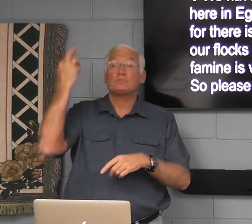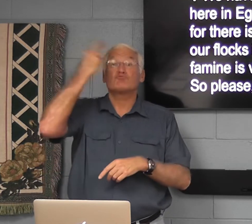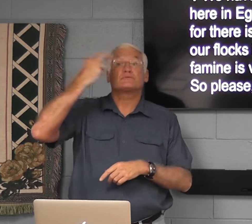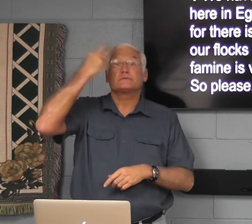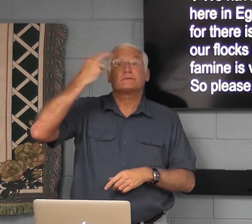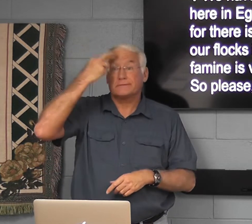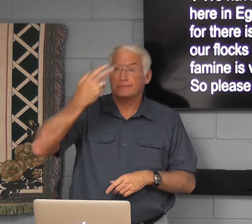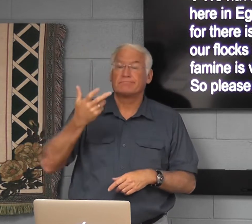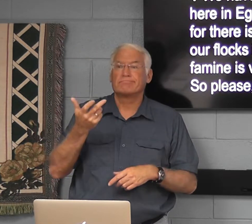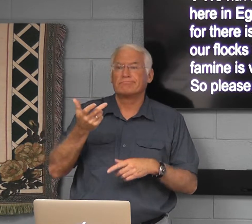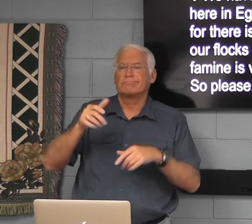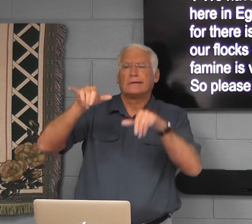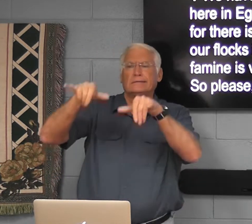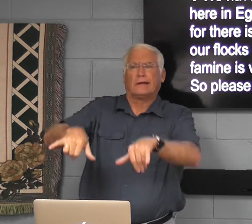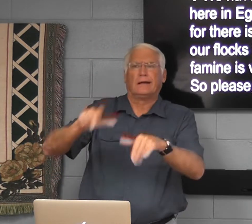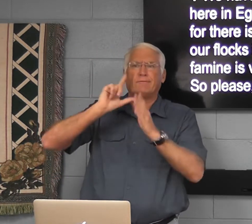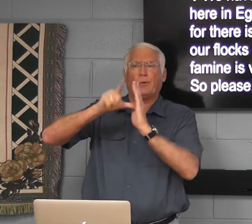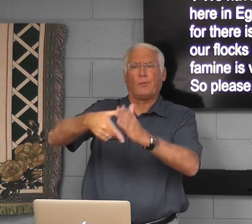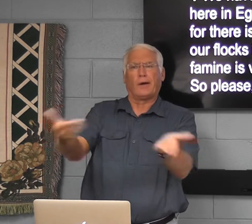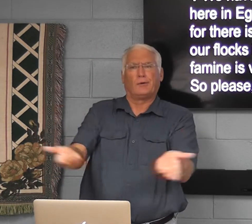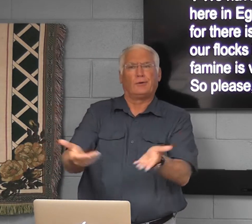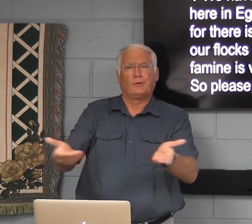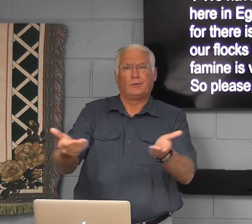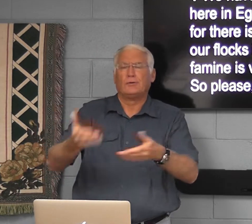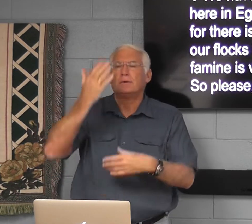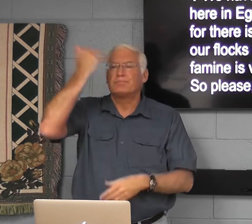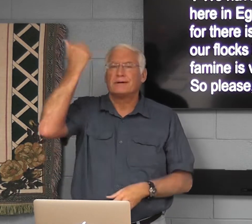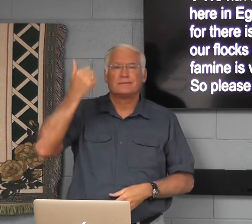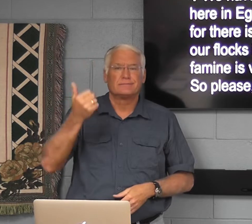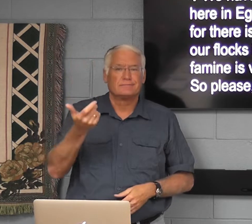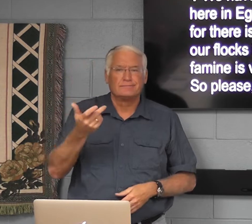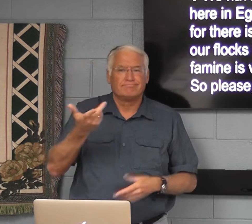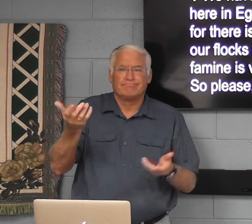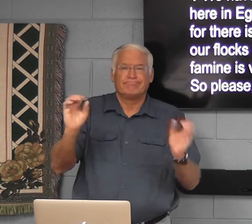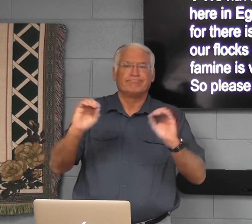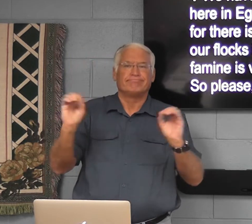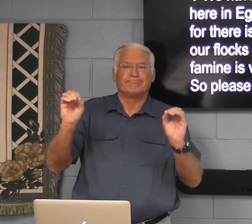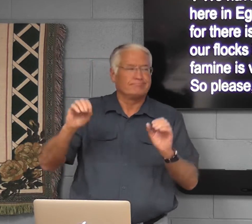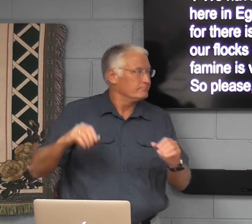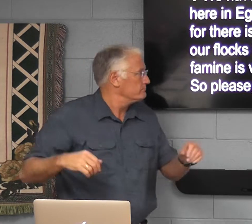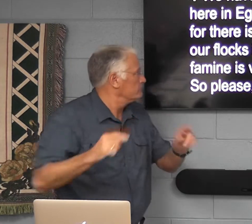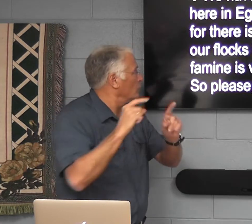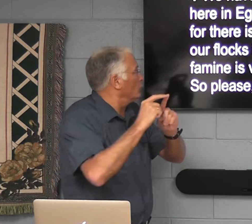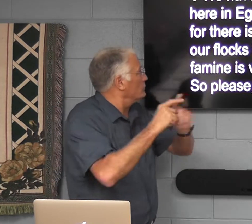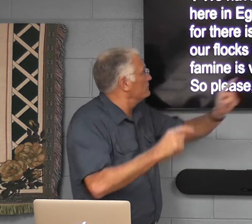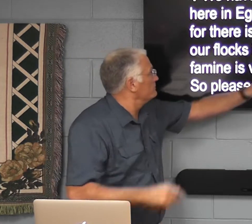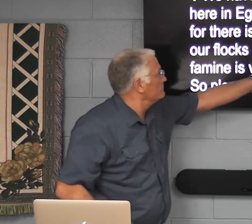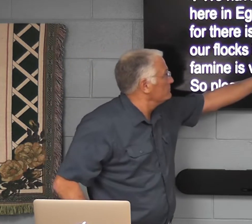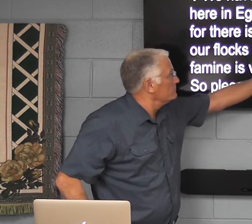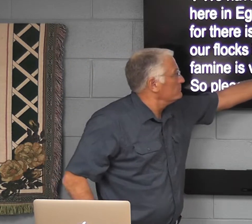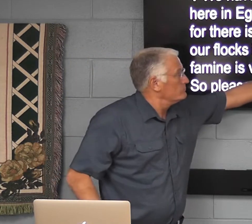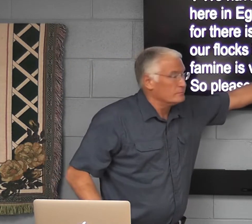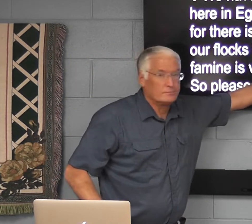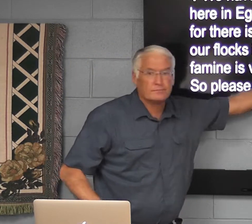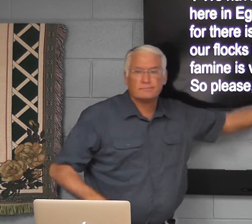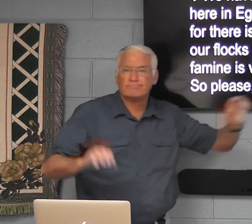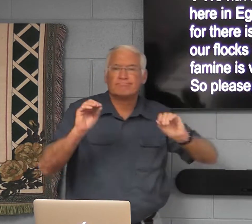It says, we'll stay for a while here. So there is no pasture.